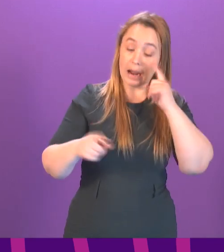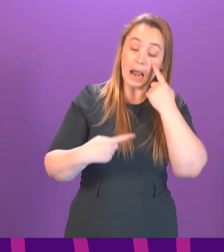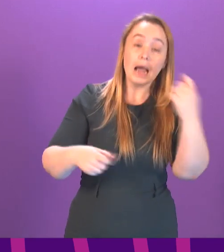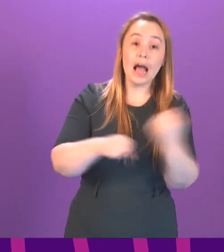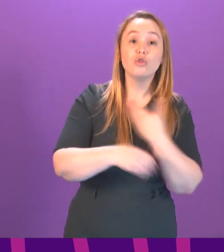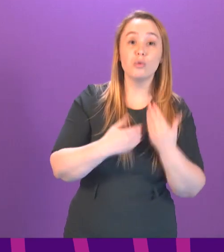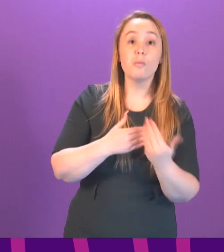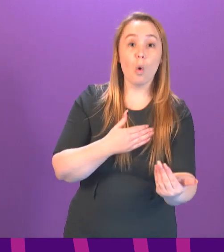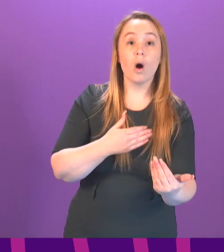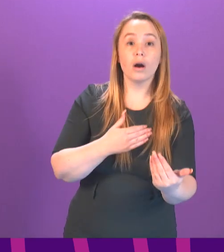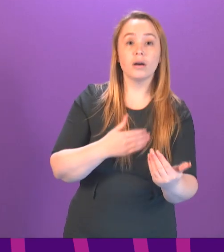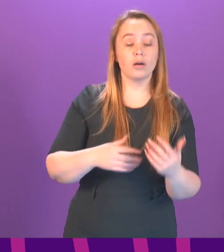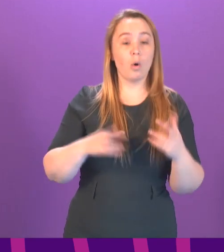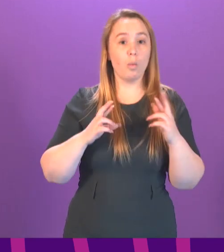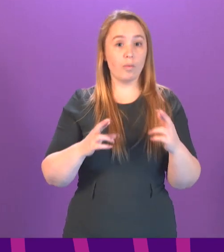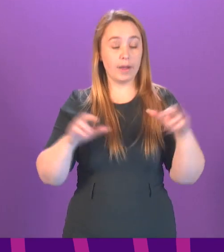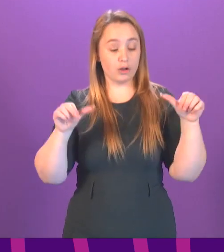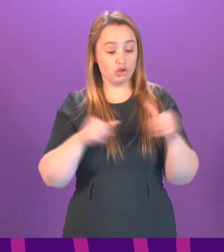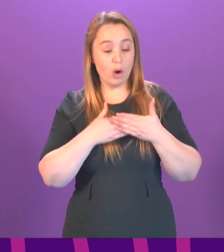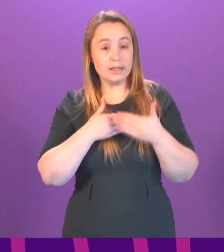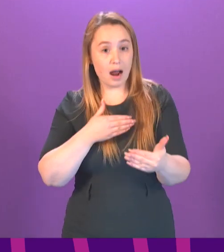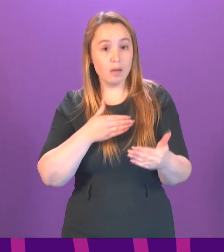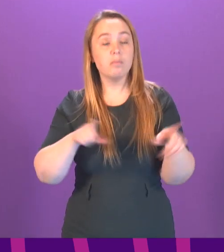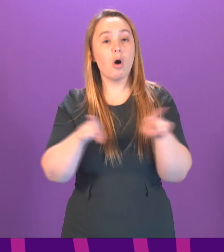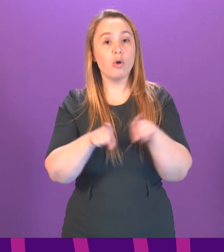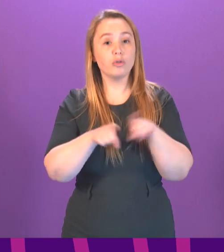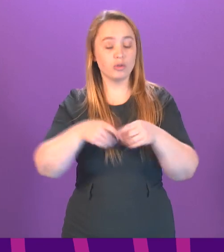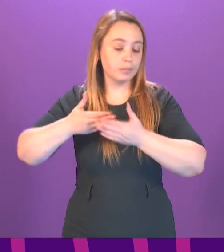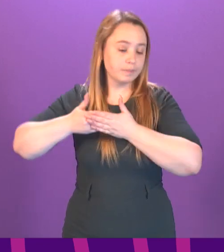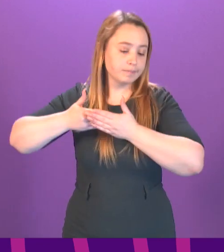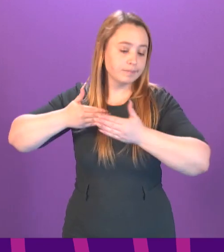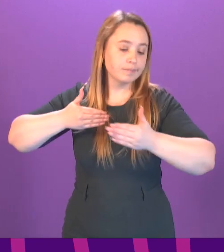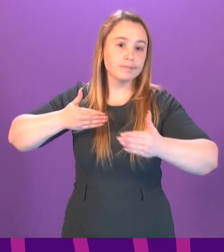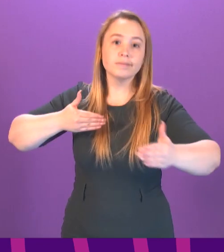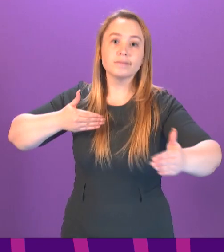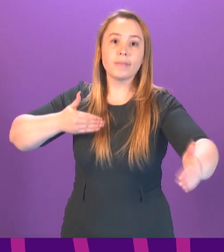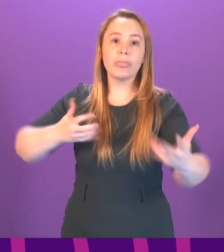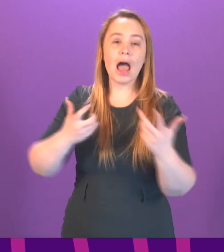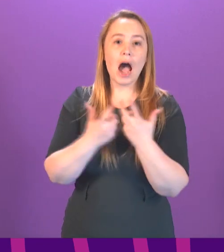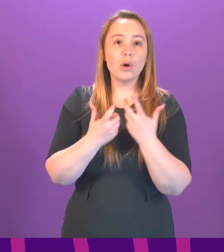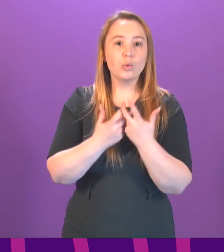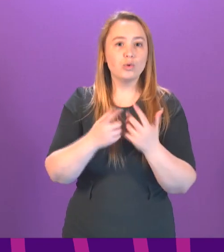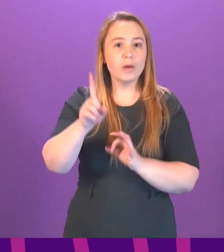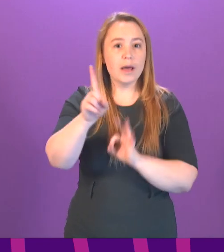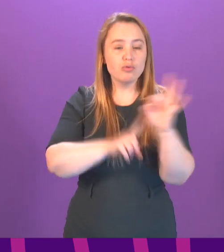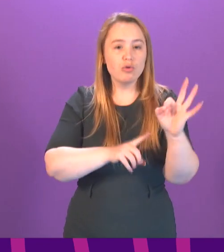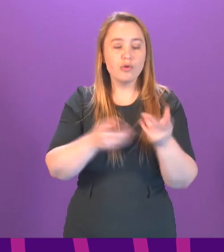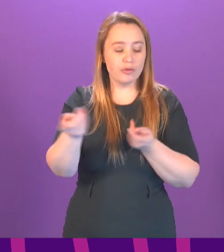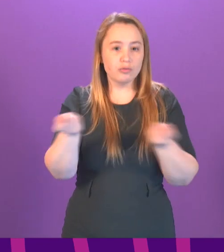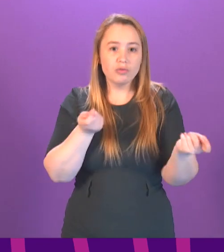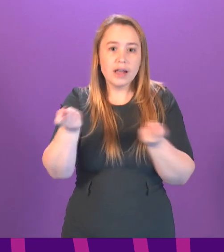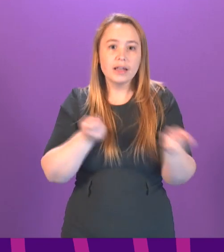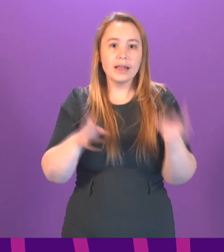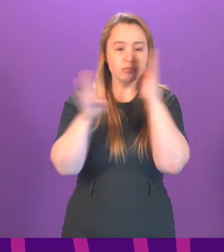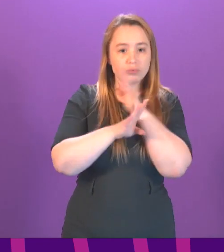and not just in the short term of the pandemic, but looking longer term about how we better regulate the